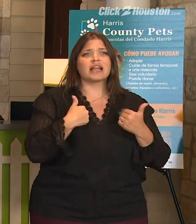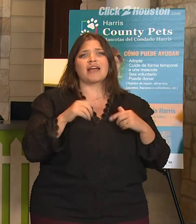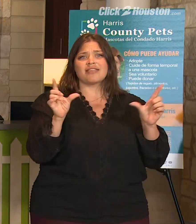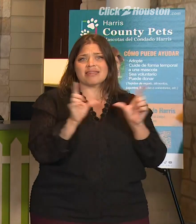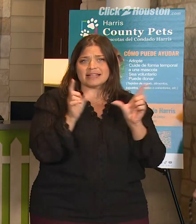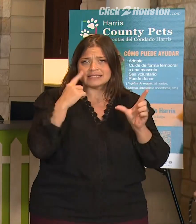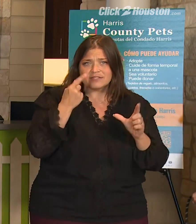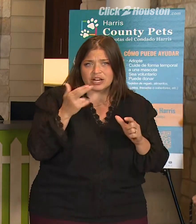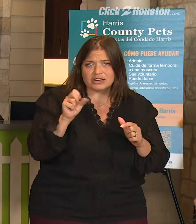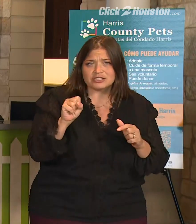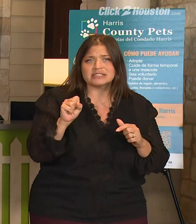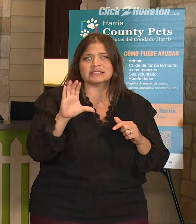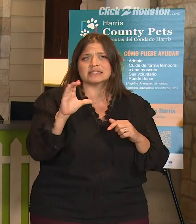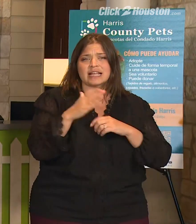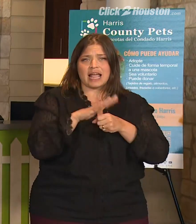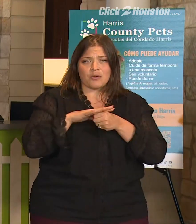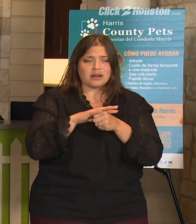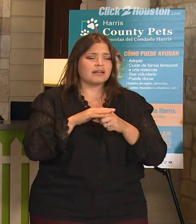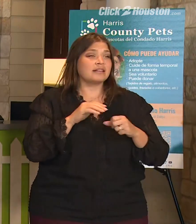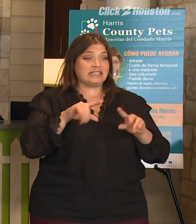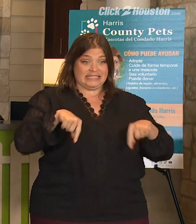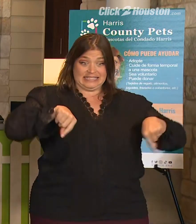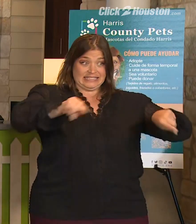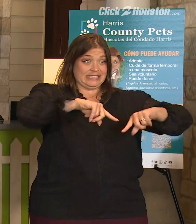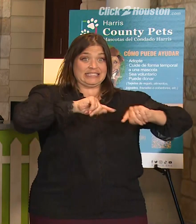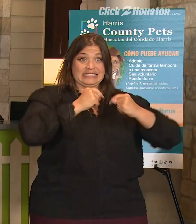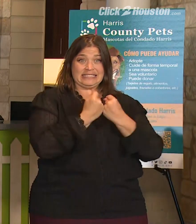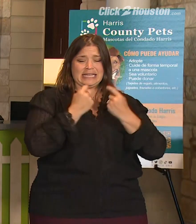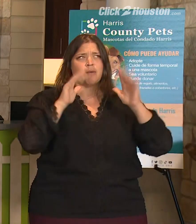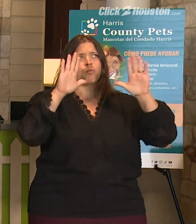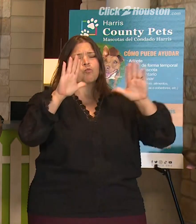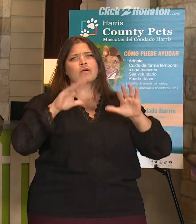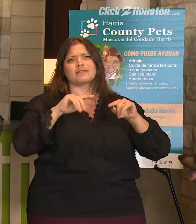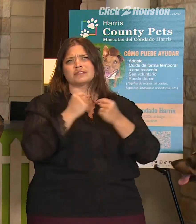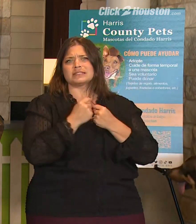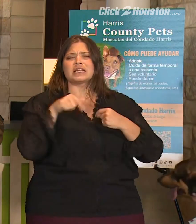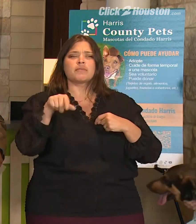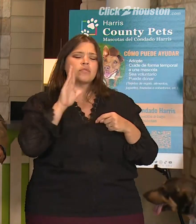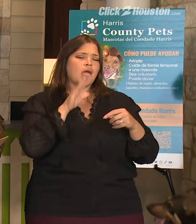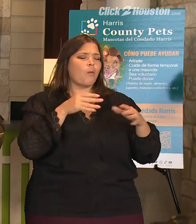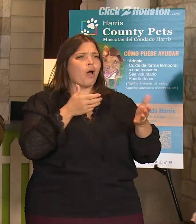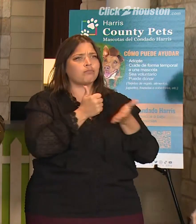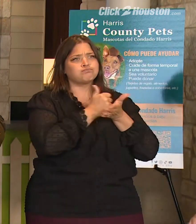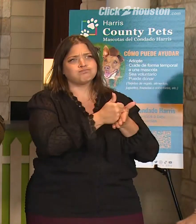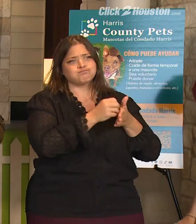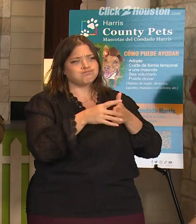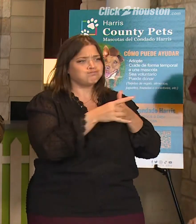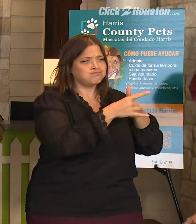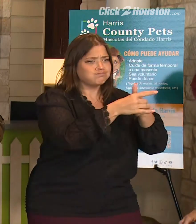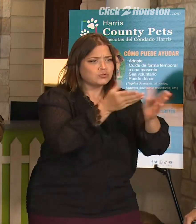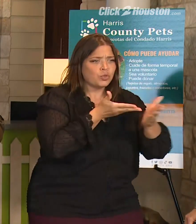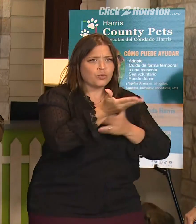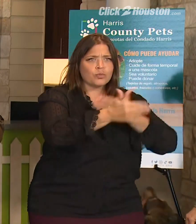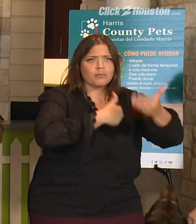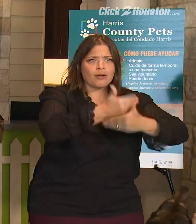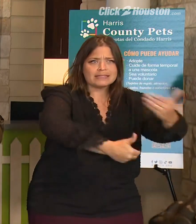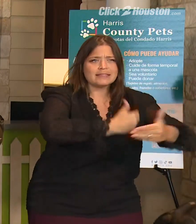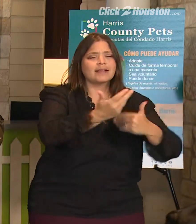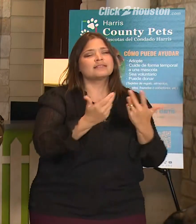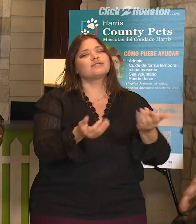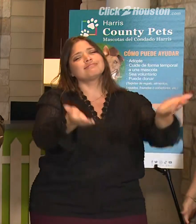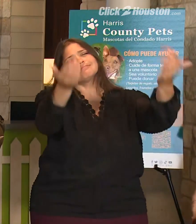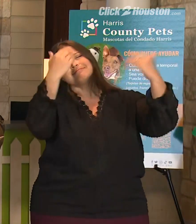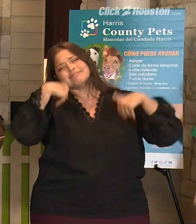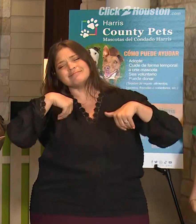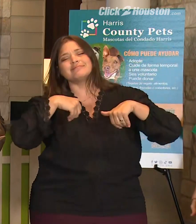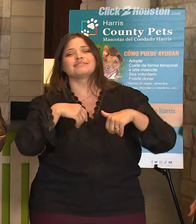team is a fantastic team. They're ready to assist. They'll walk you through the process, make it really easy. So come on by, and